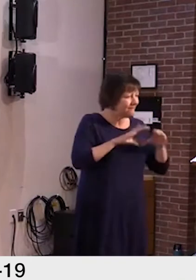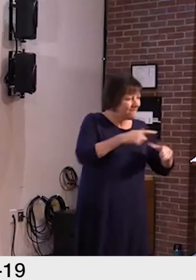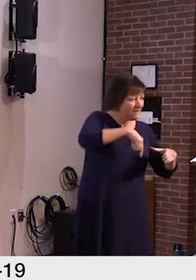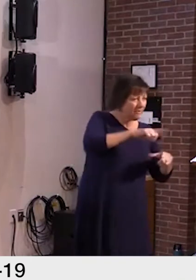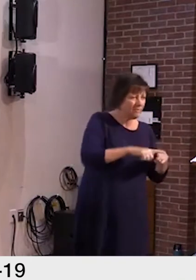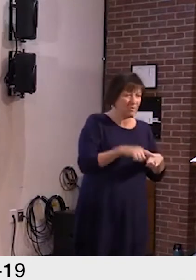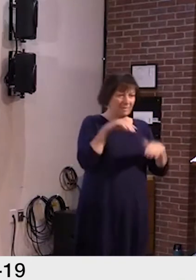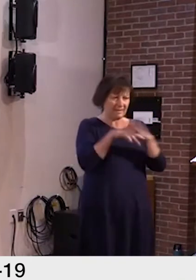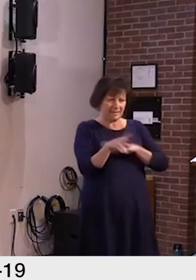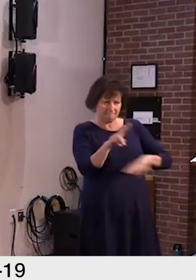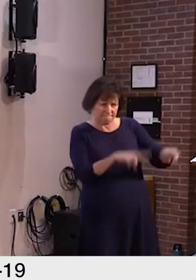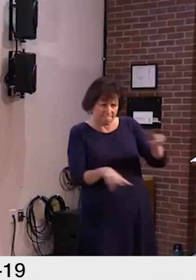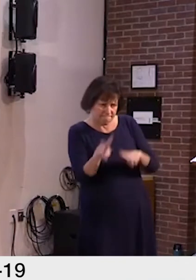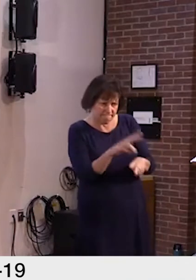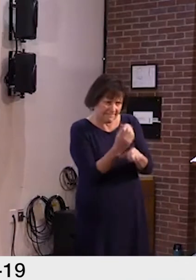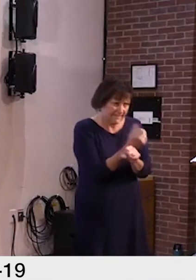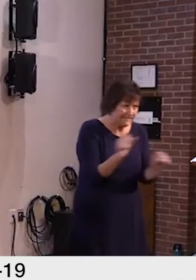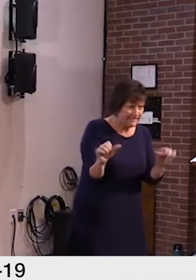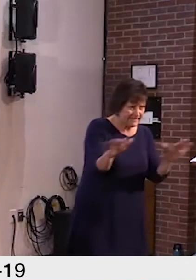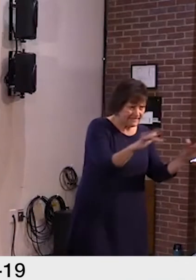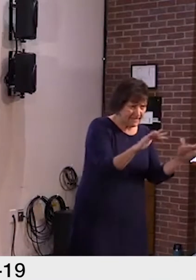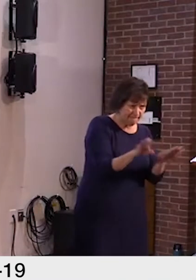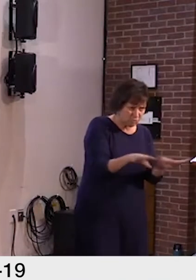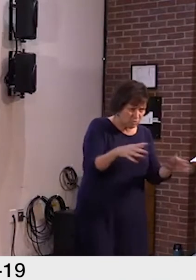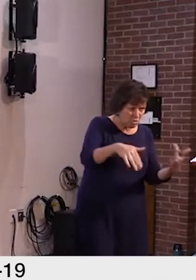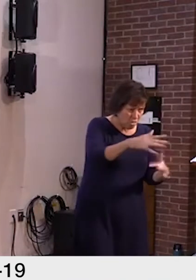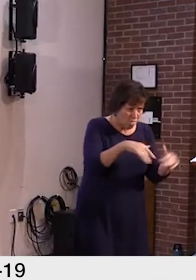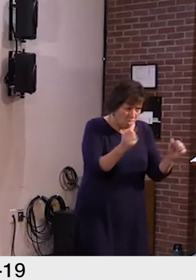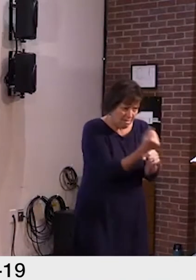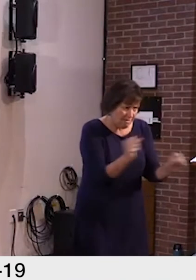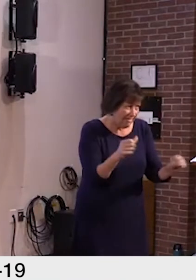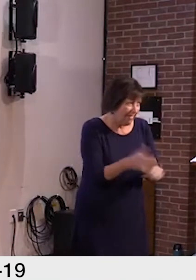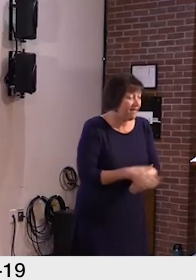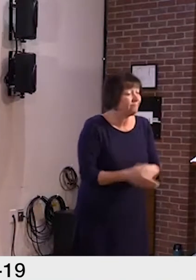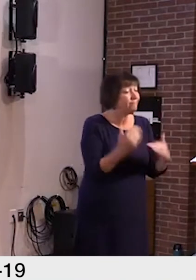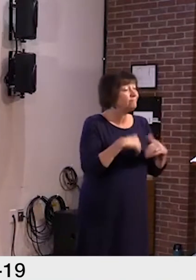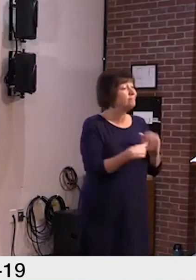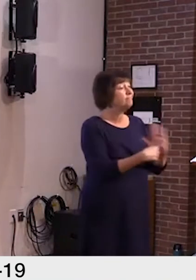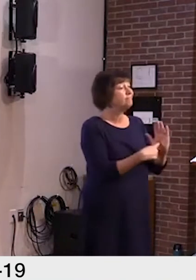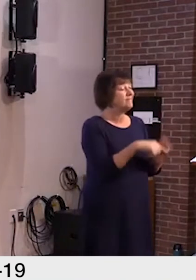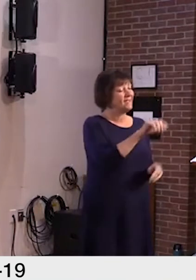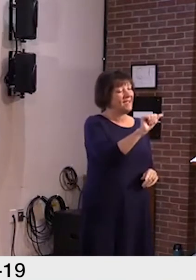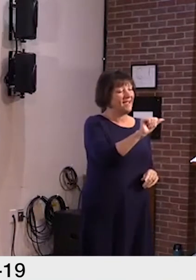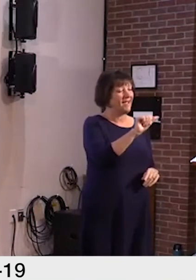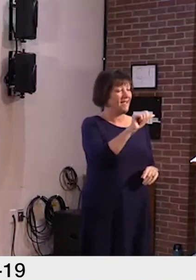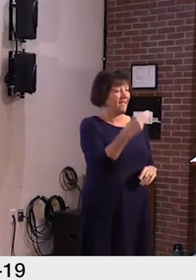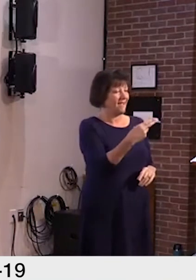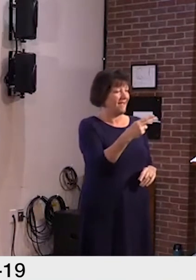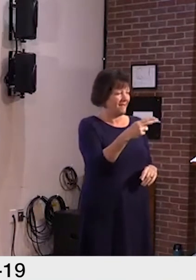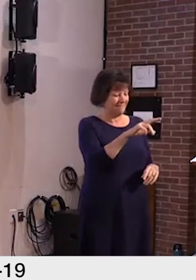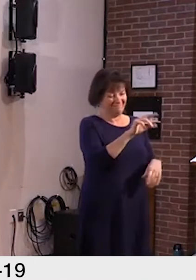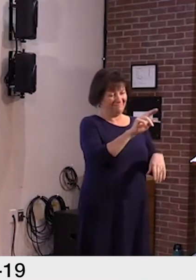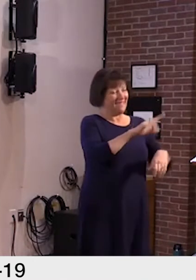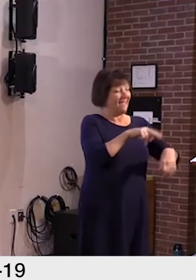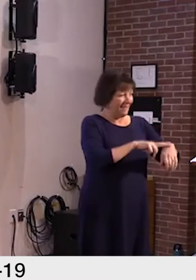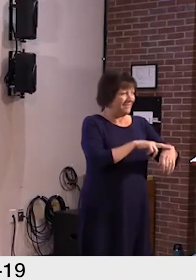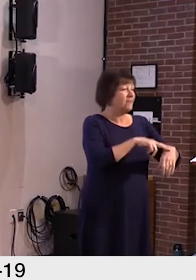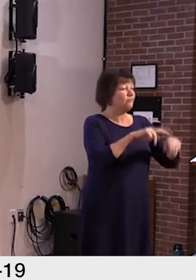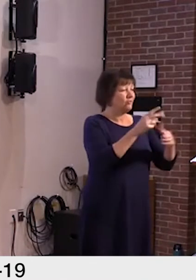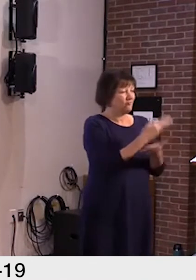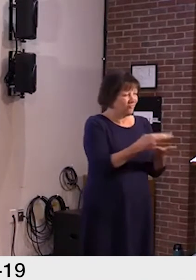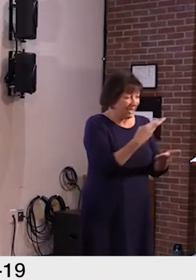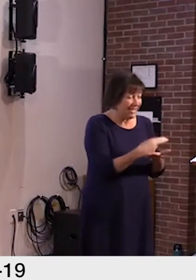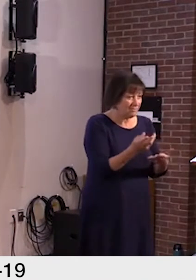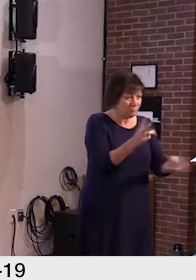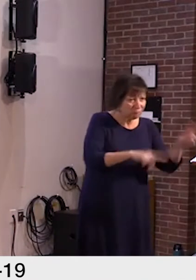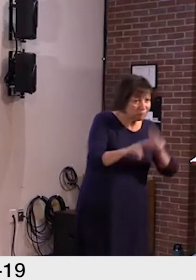are safe for children. The agency of natural resources has been ensuring that children have access to safe drinking water and that septic